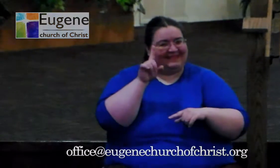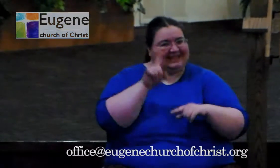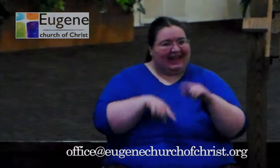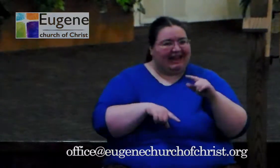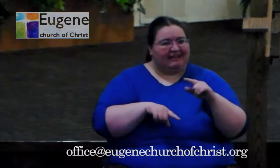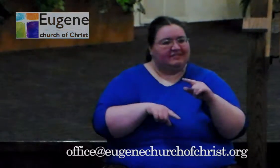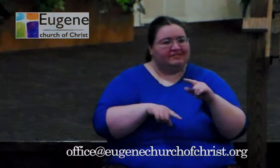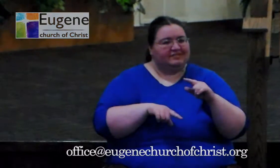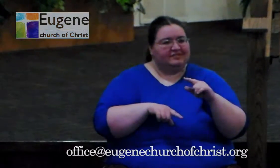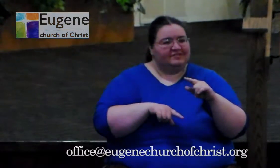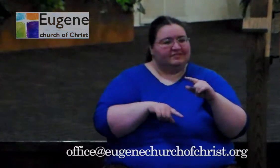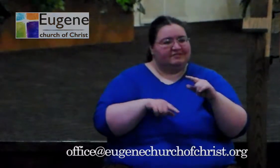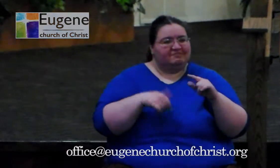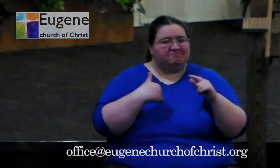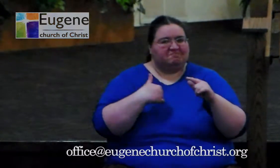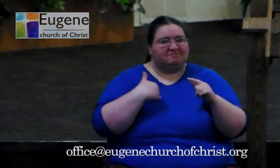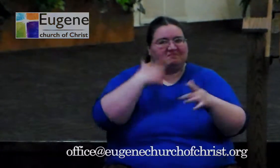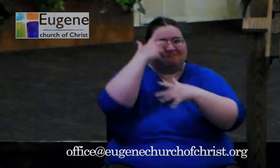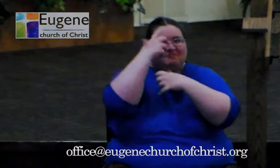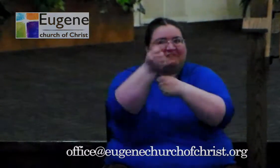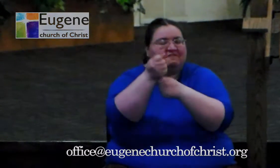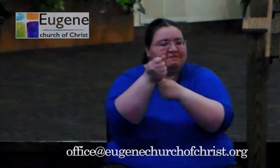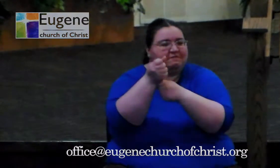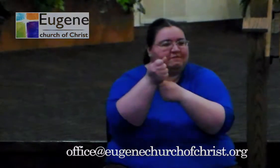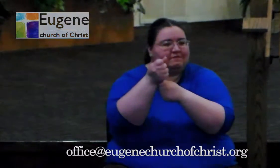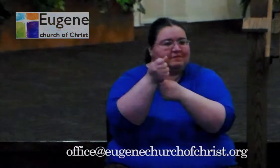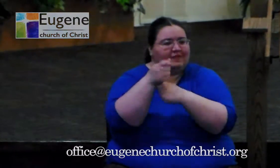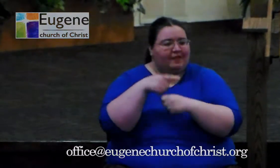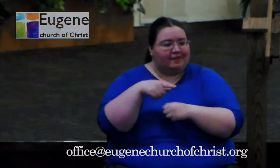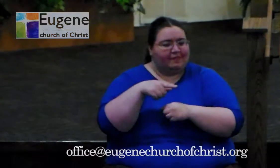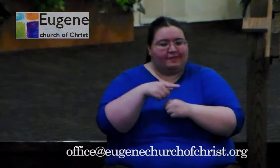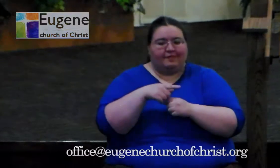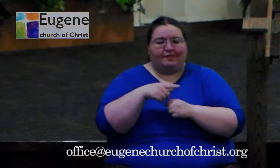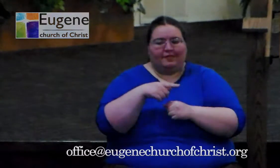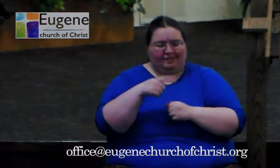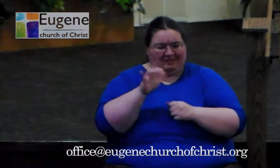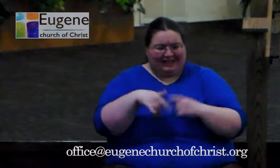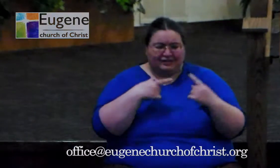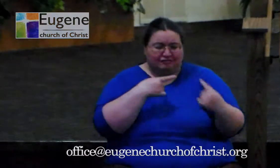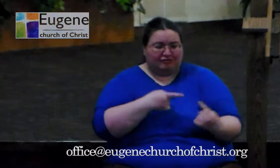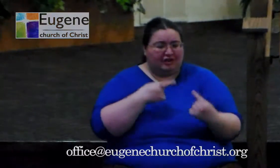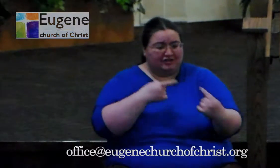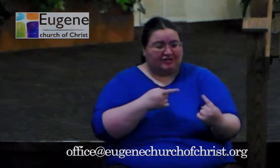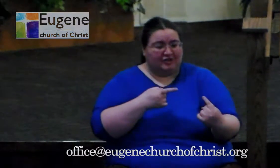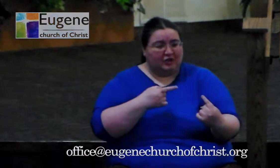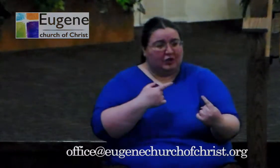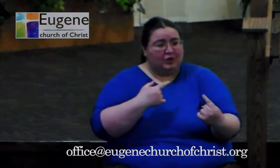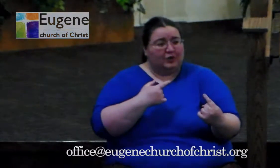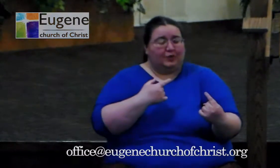And it's a struggle, isn't it? Because we tend to then become that self-fulfilling prophecy sometimes.